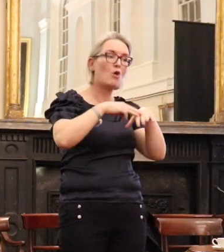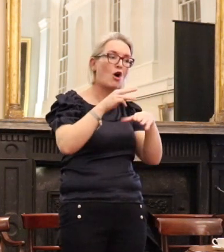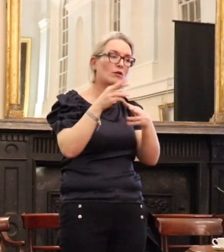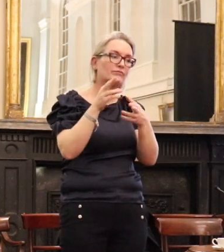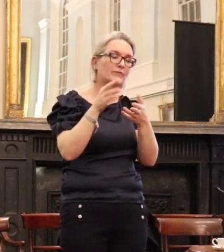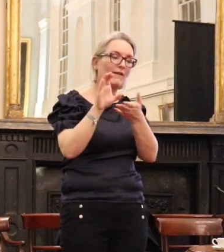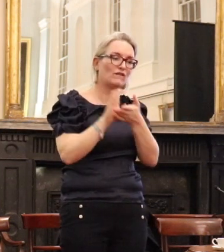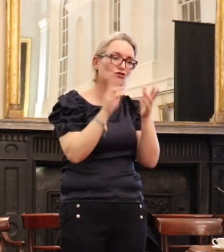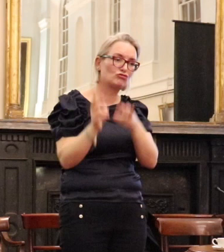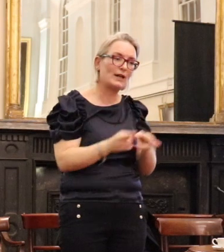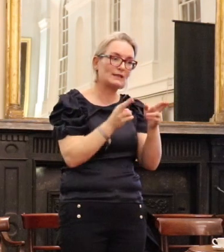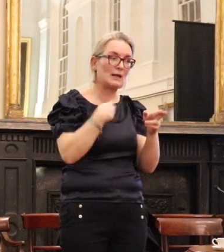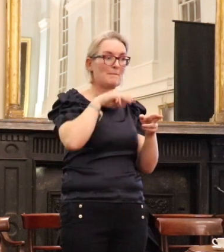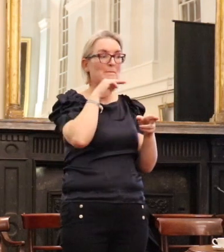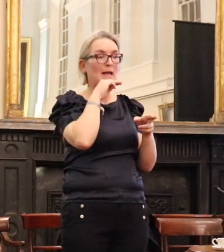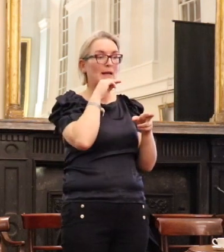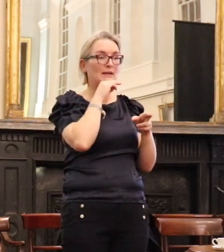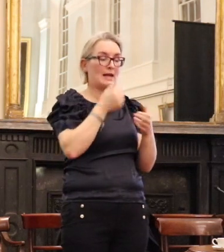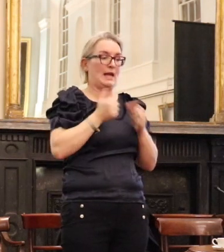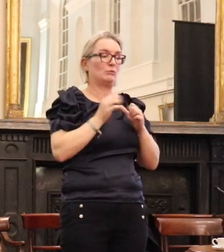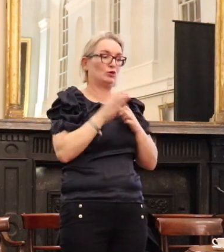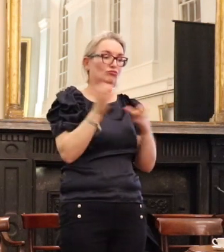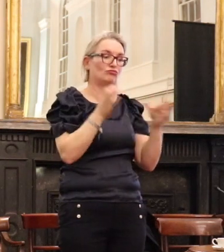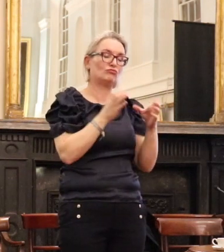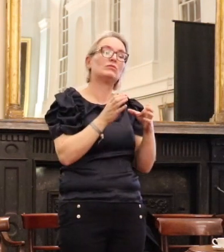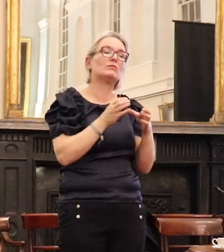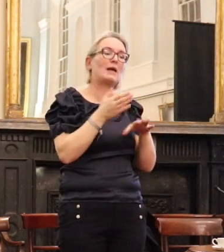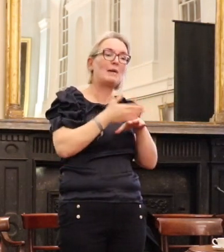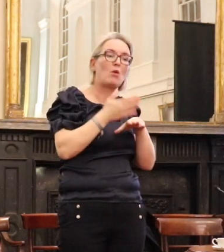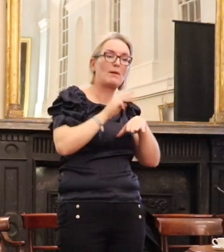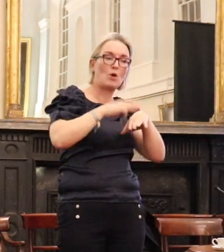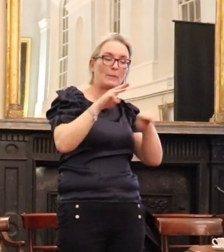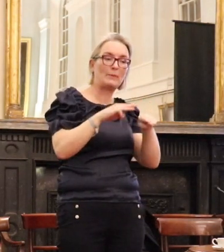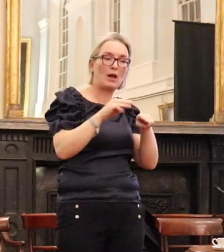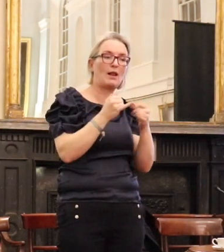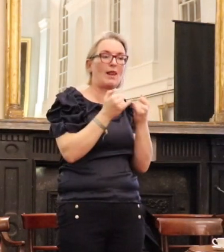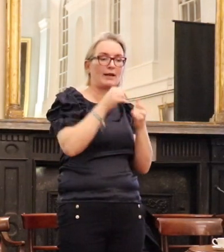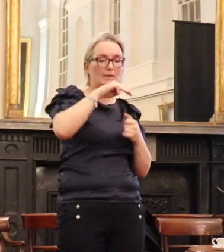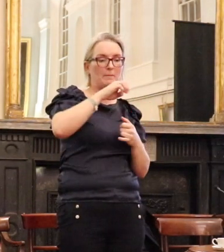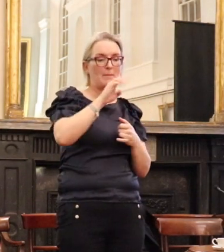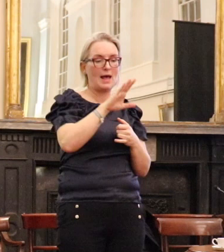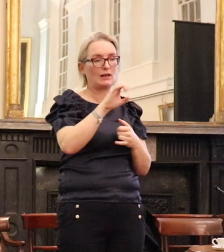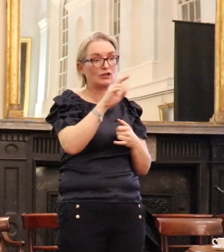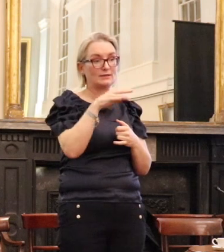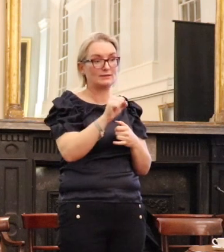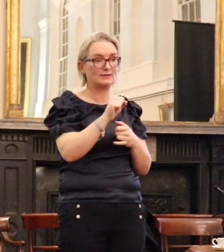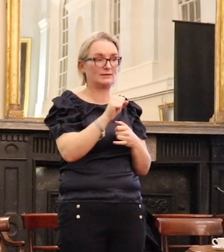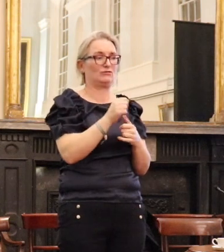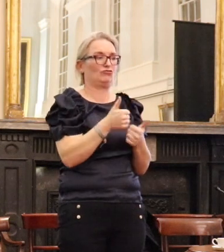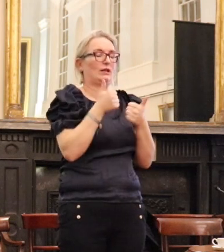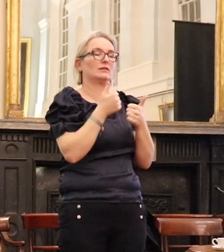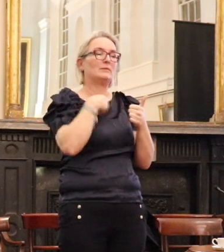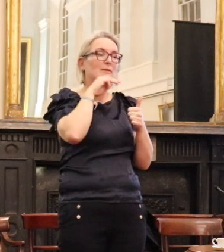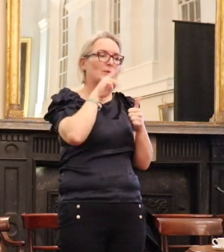move to employ people who employed to like some of the persons with Roanjo Har and Sabah Green, who actually worked in those areas of law and developed